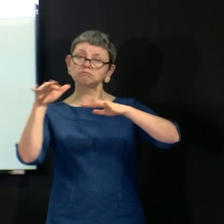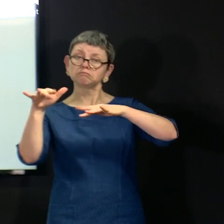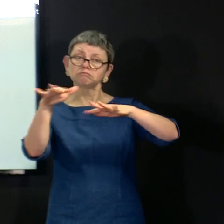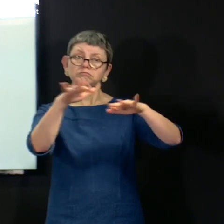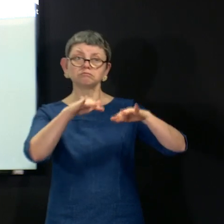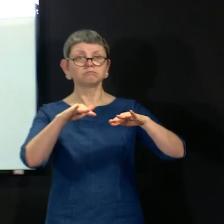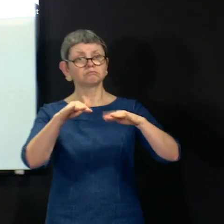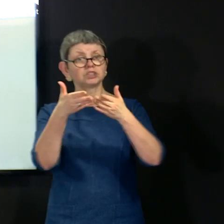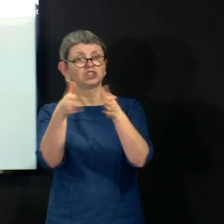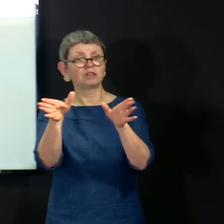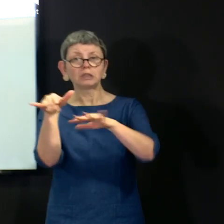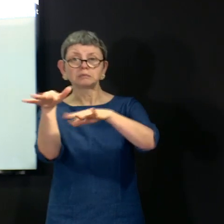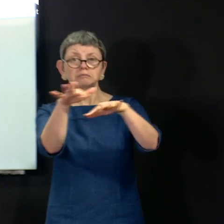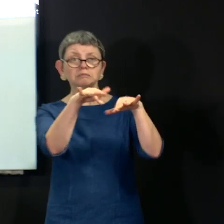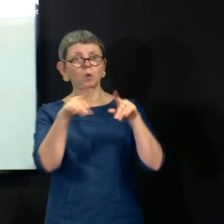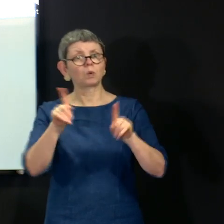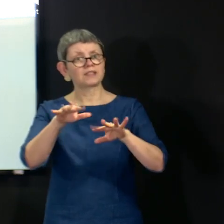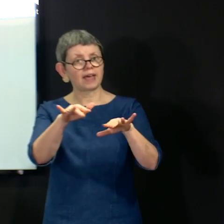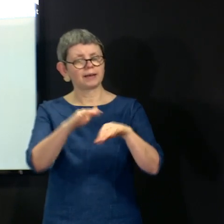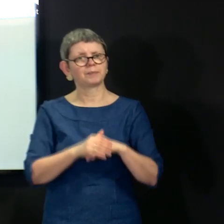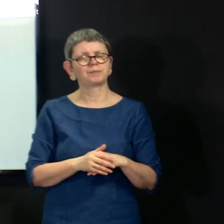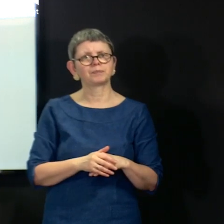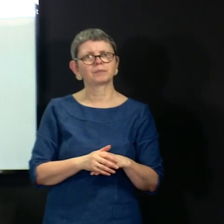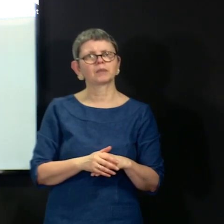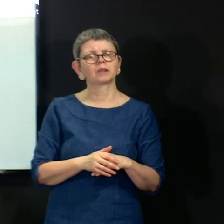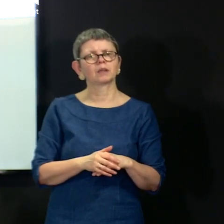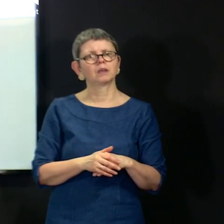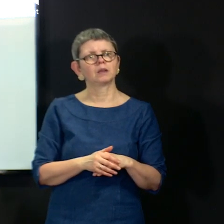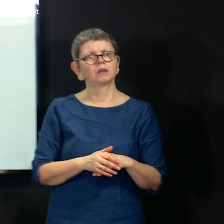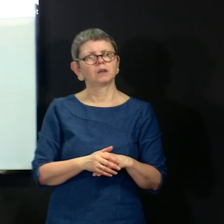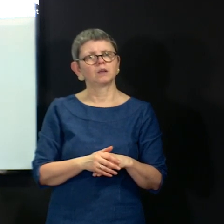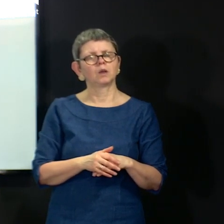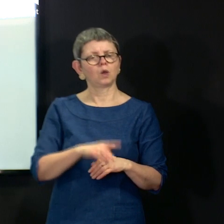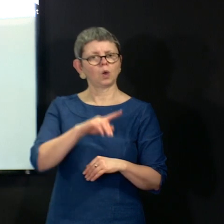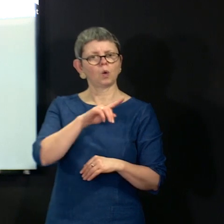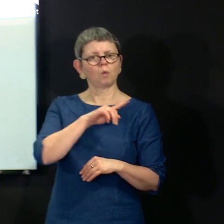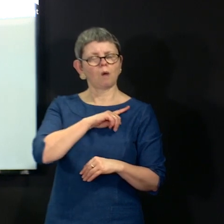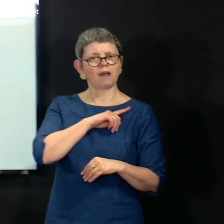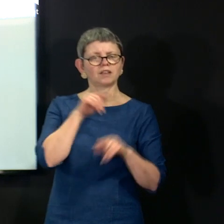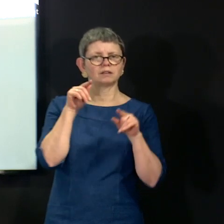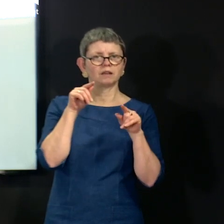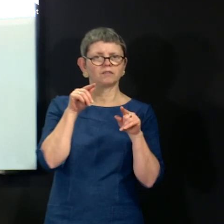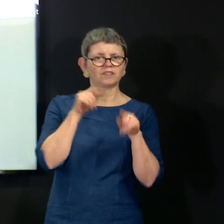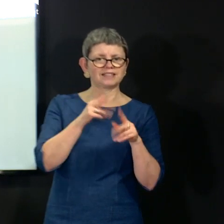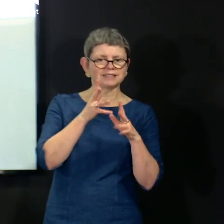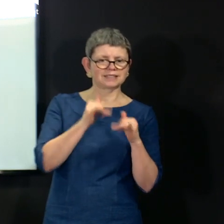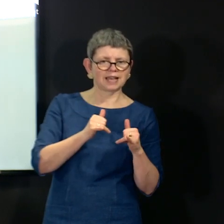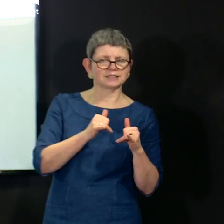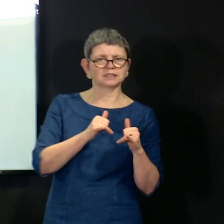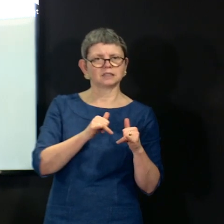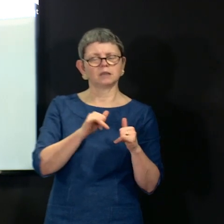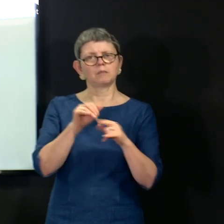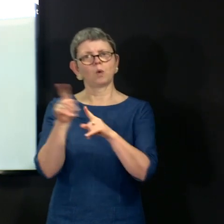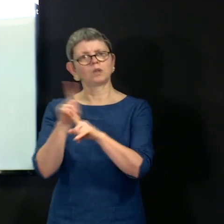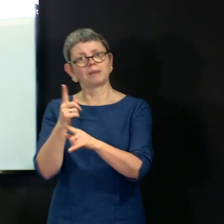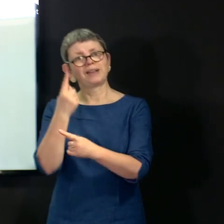for the data that you then need. On the question about why can we do that with this particular test at a population level and